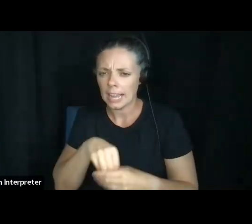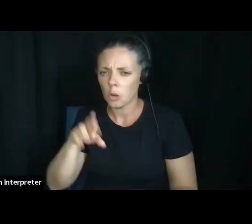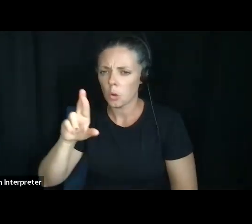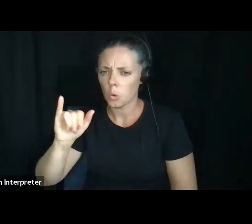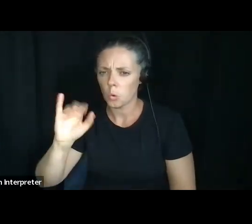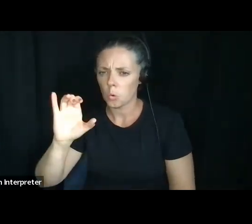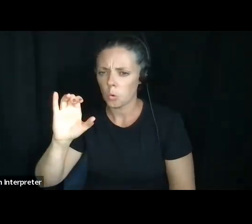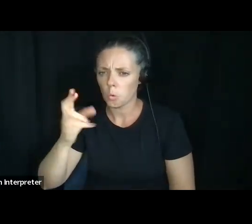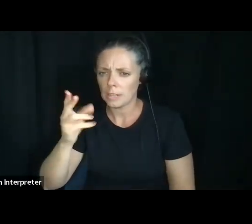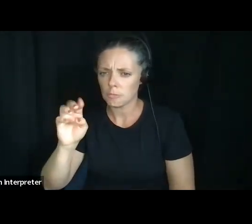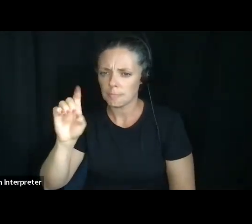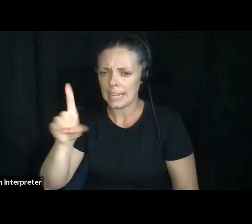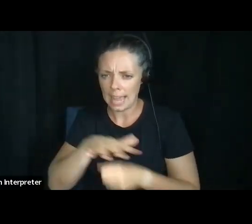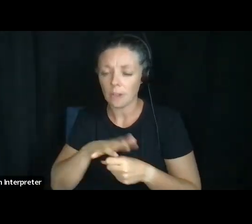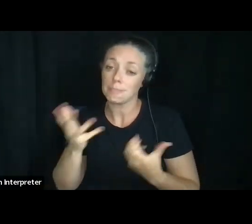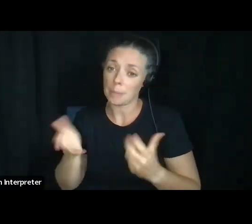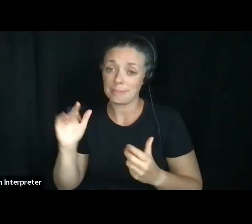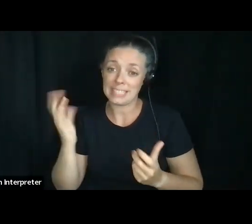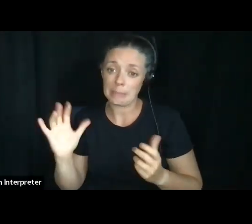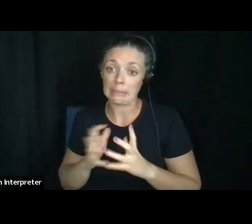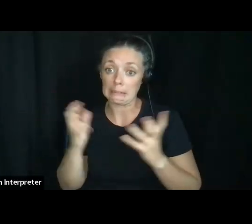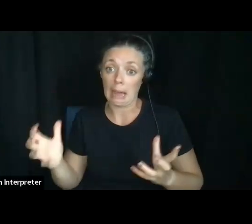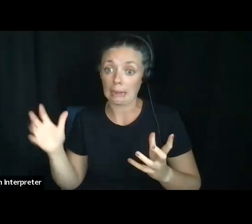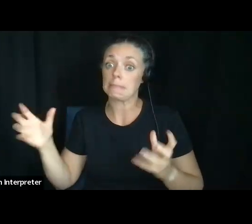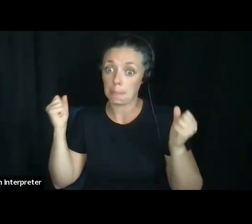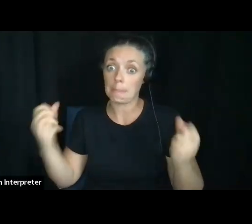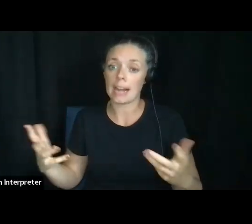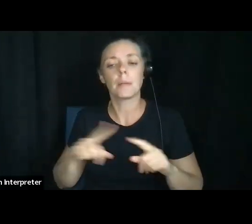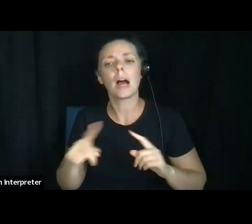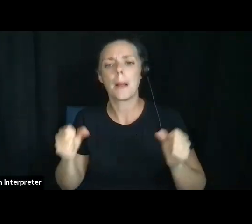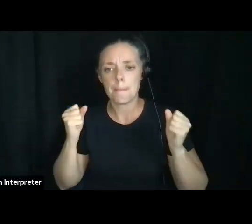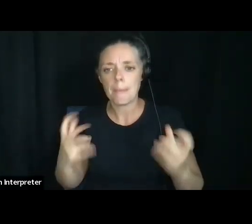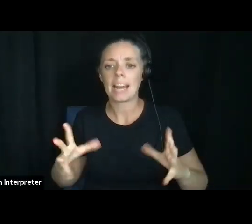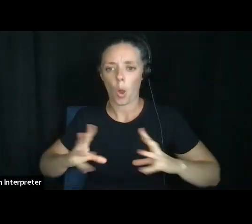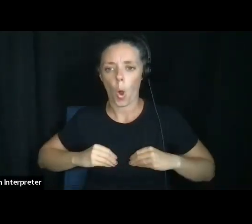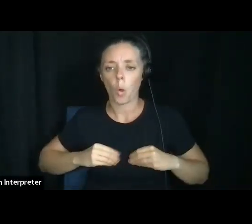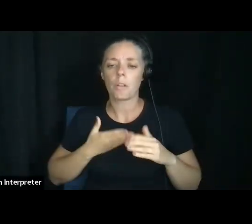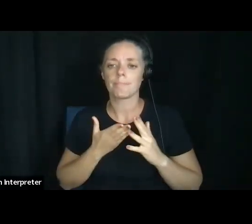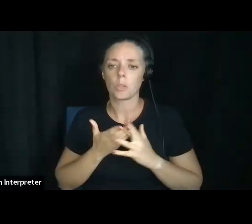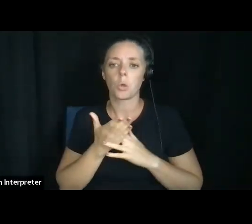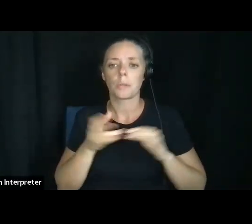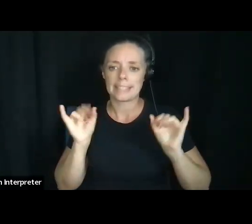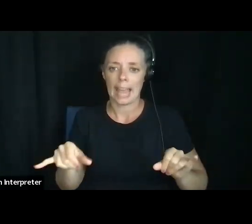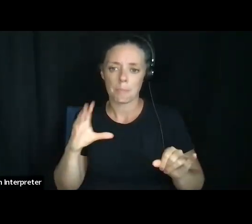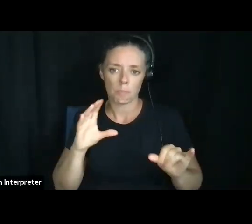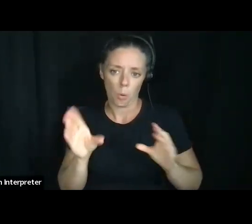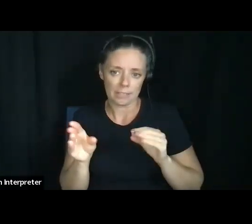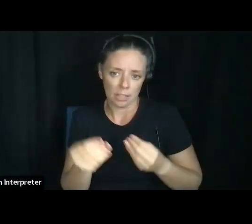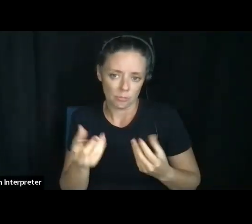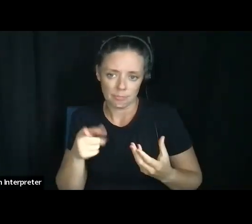seem, um, a little much, but a lot of them are owned by, by certain corporations. So, um,